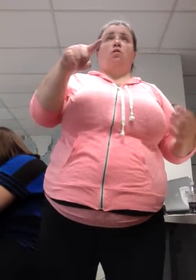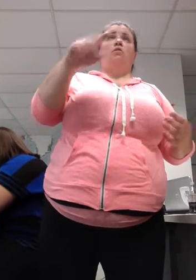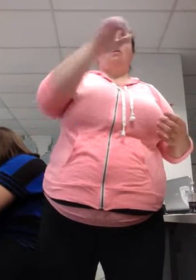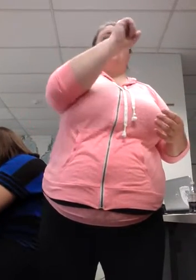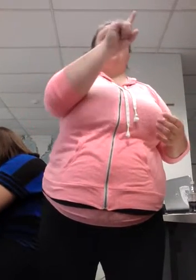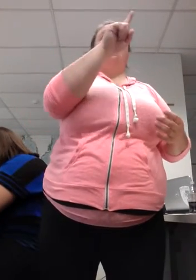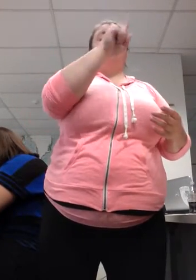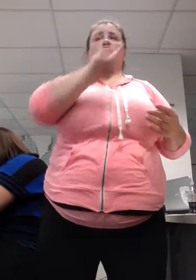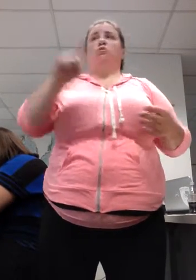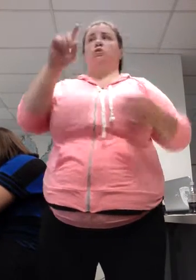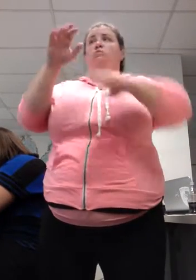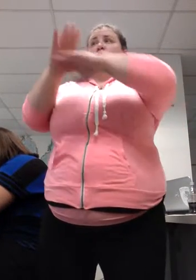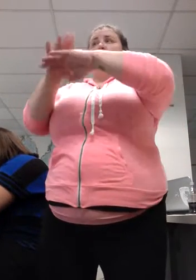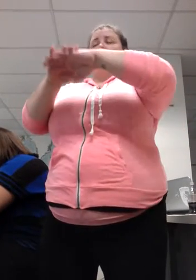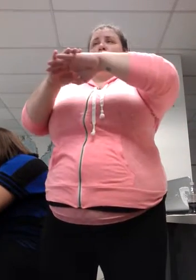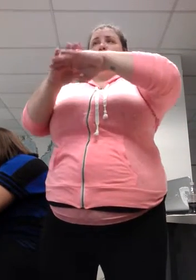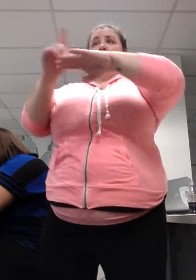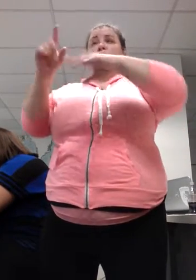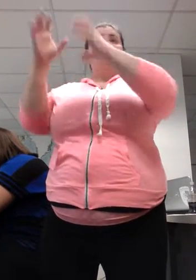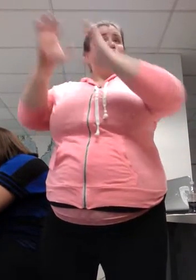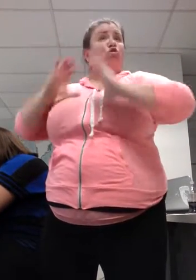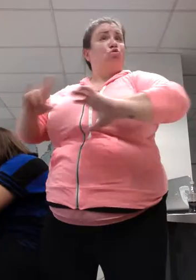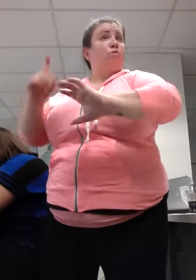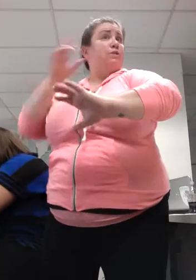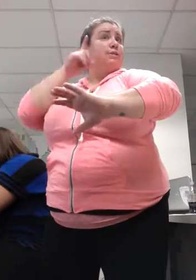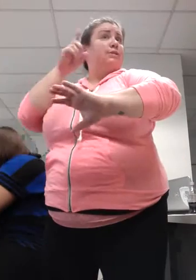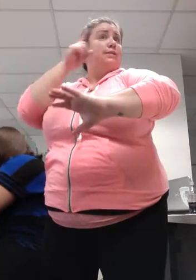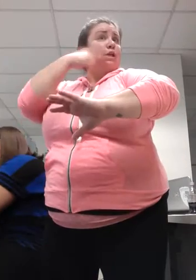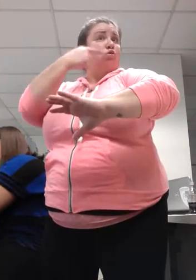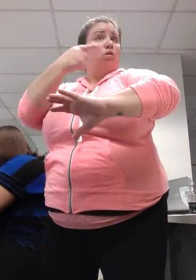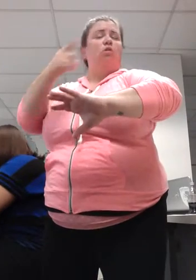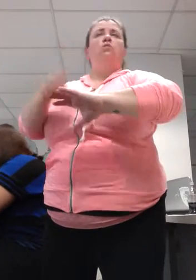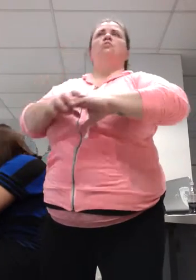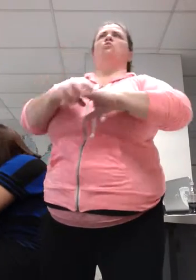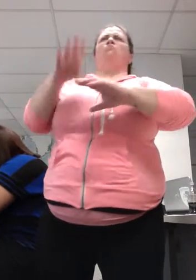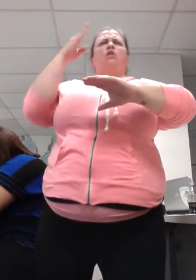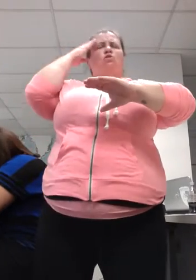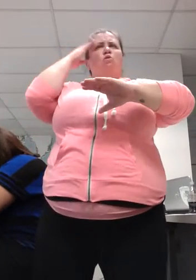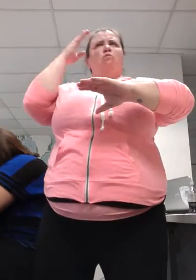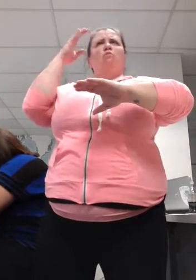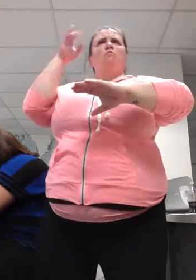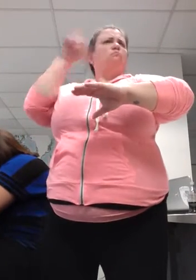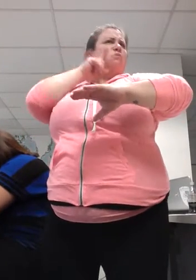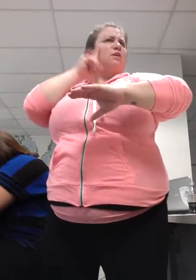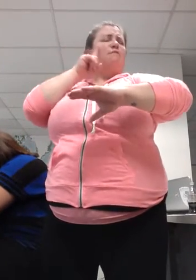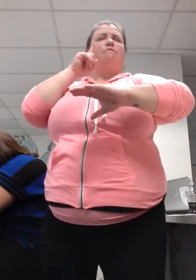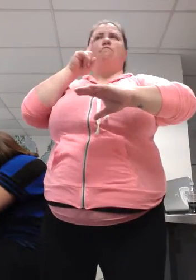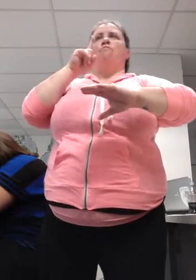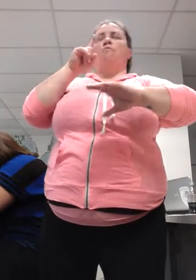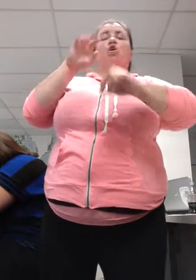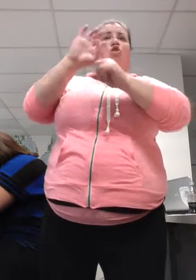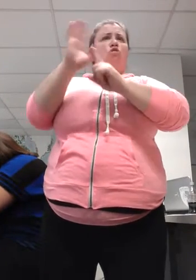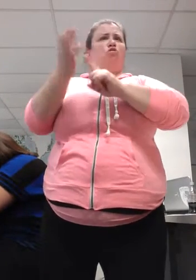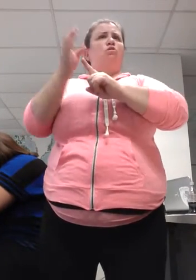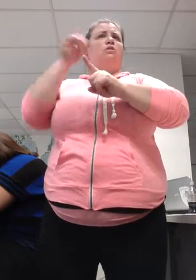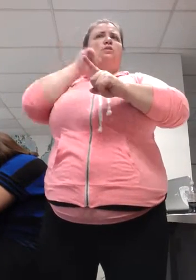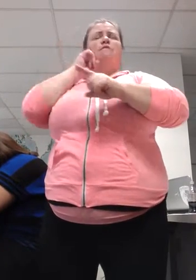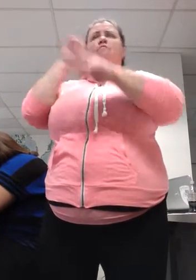are hearing. What's their culture? What do they know about deafness? What don't they know? Where's the deaf consumer? What do they know